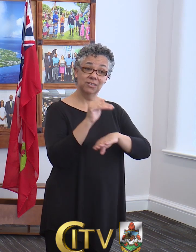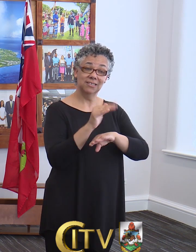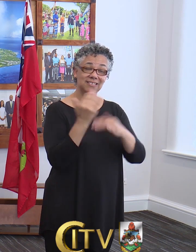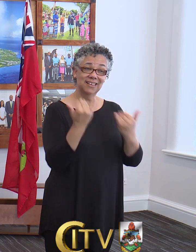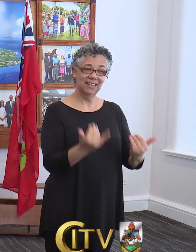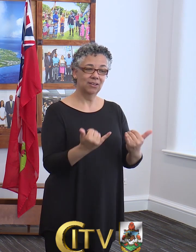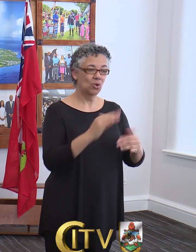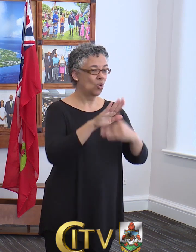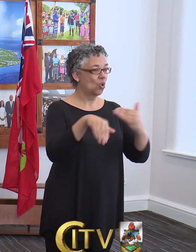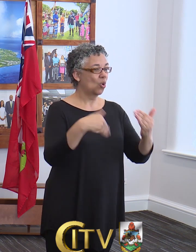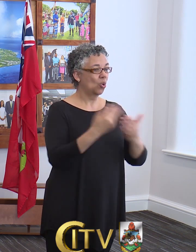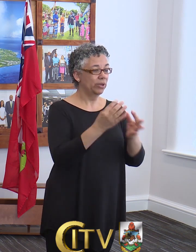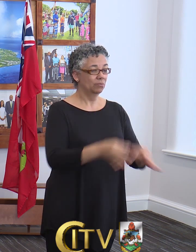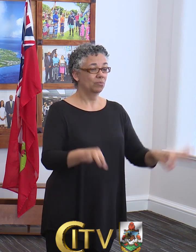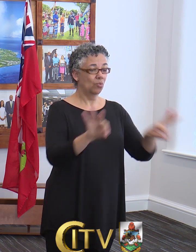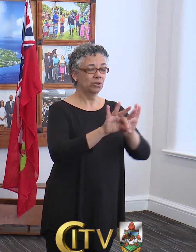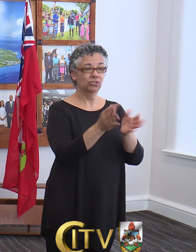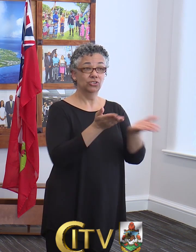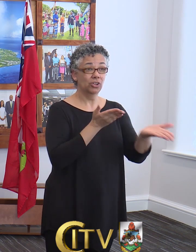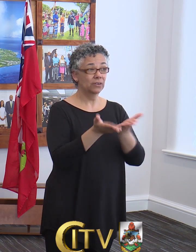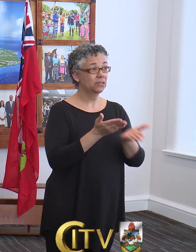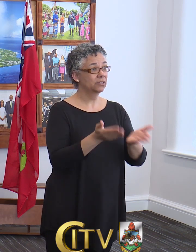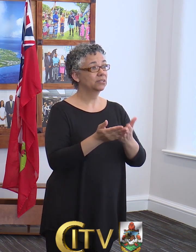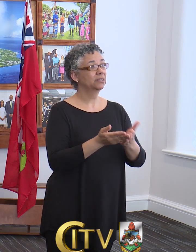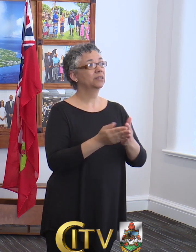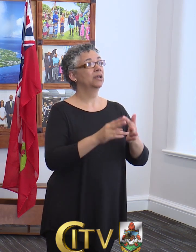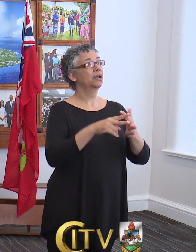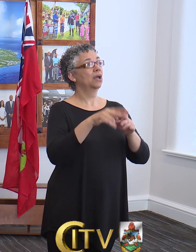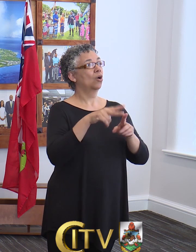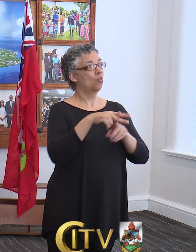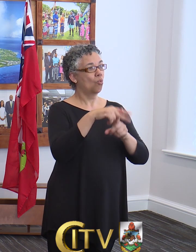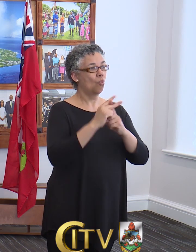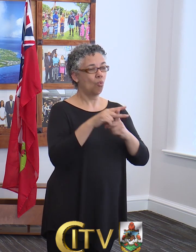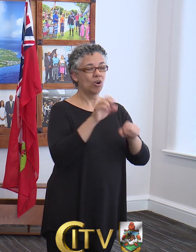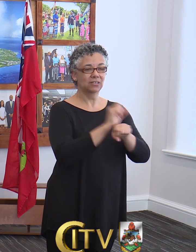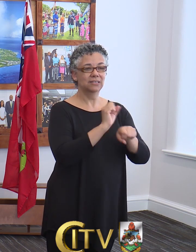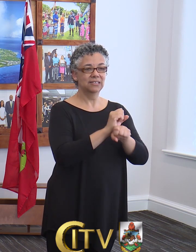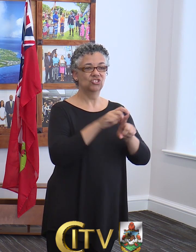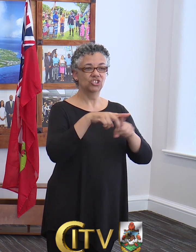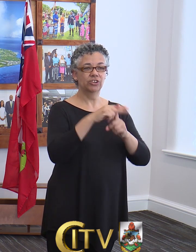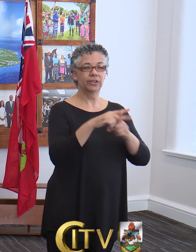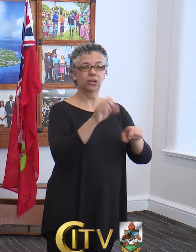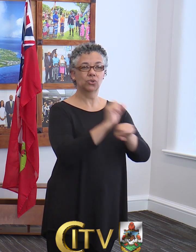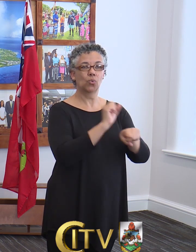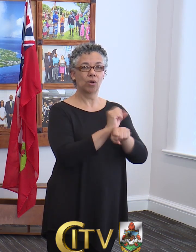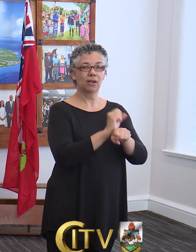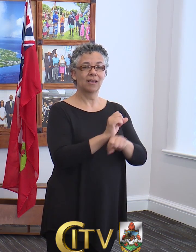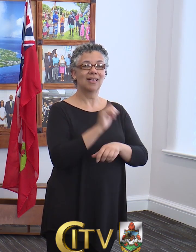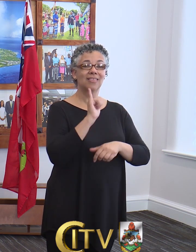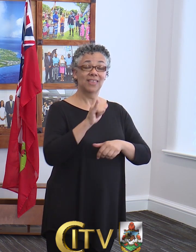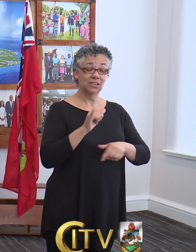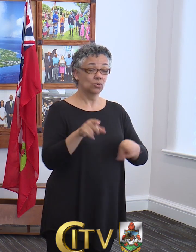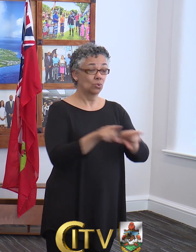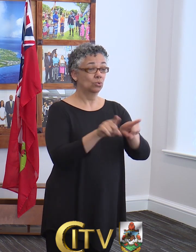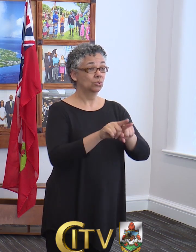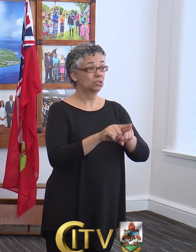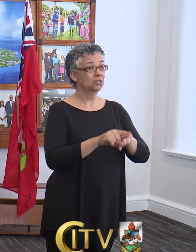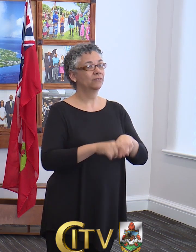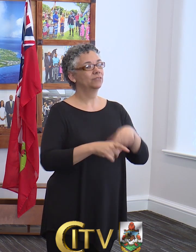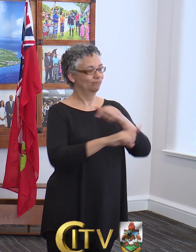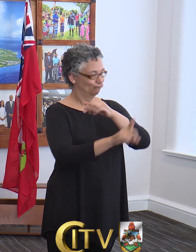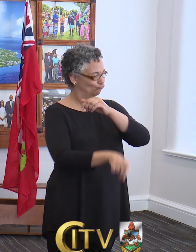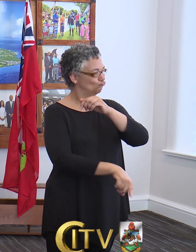Department of Works and Engineering are currently operating normally, and this includes the public access to the Times Bay